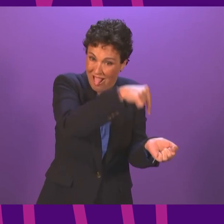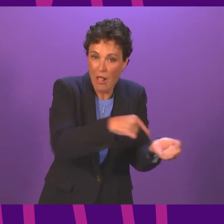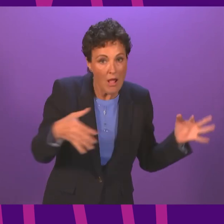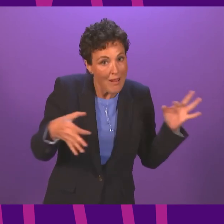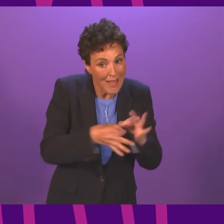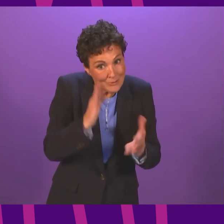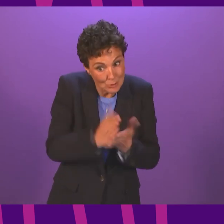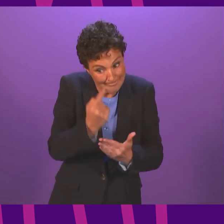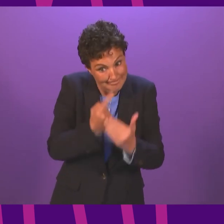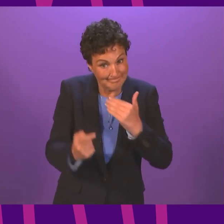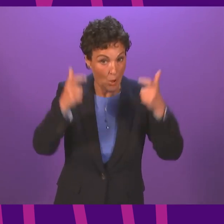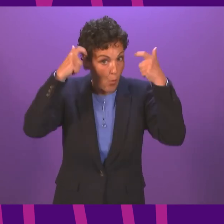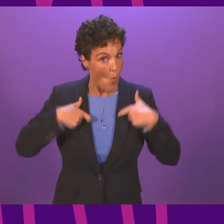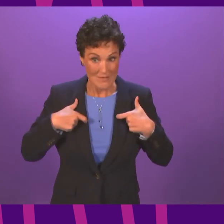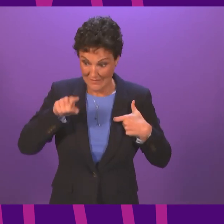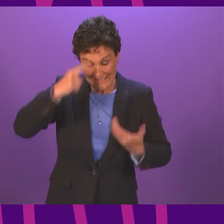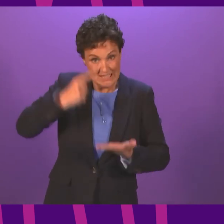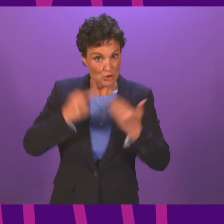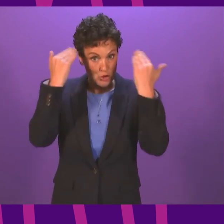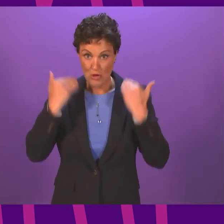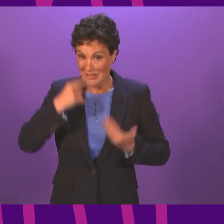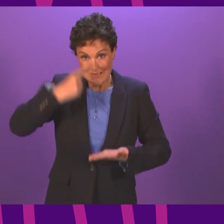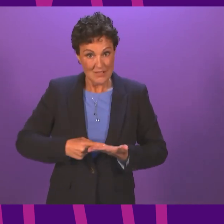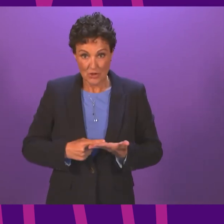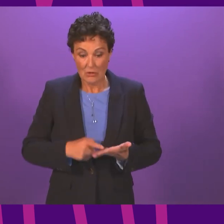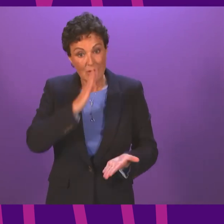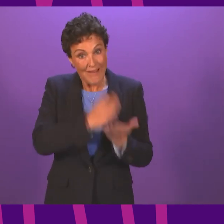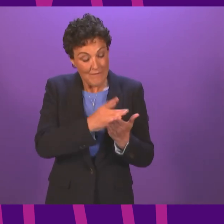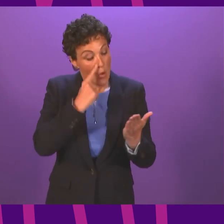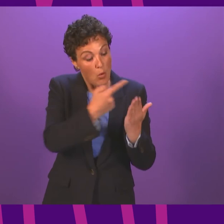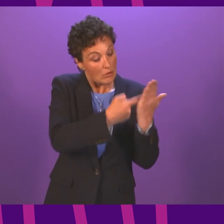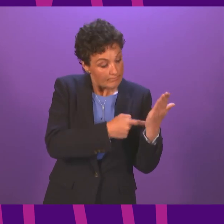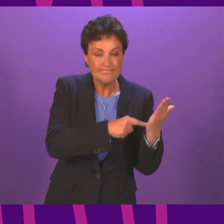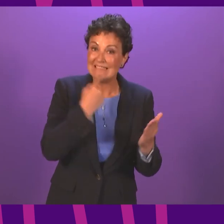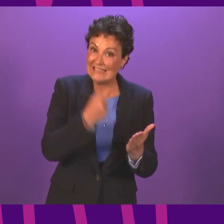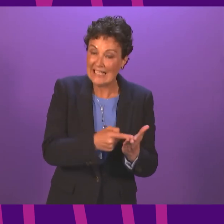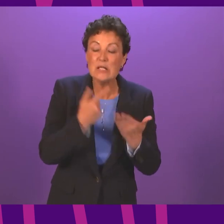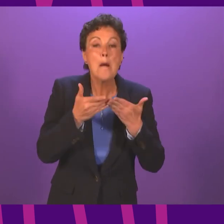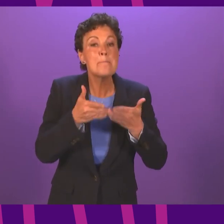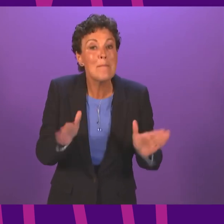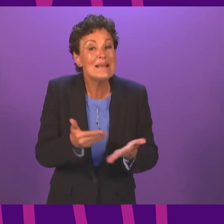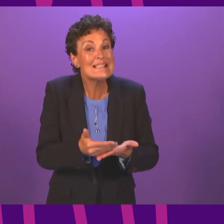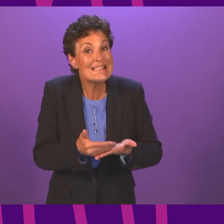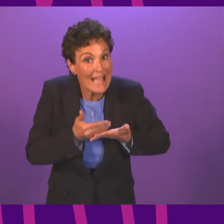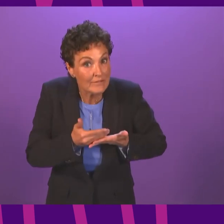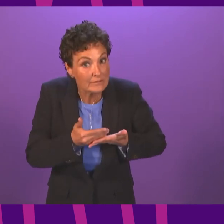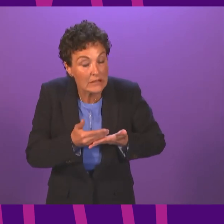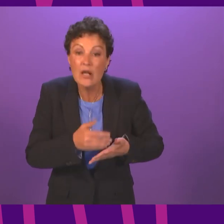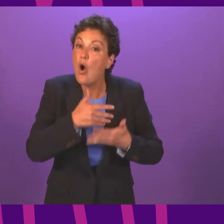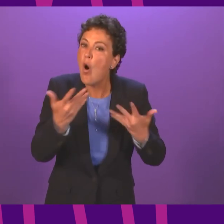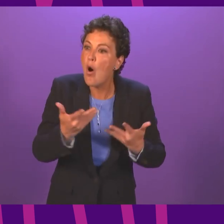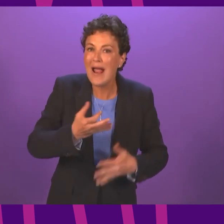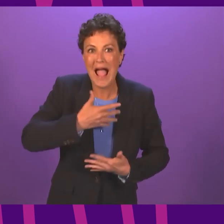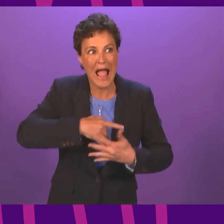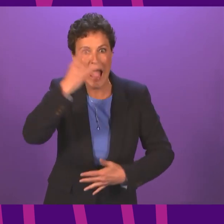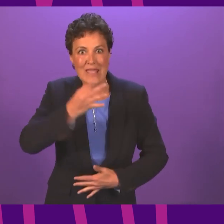case according to the statutory framework which explicitly sets out public safety and substantial risks of the person committing further offences